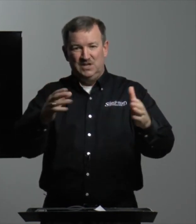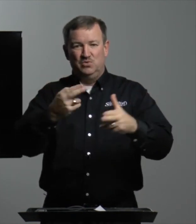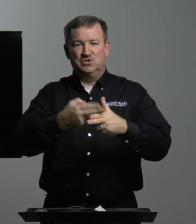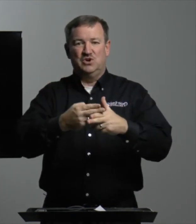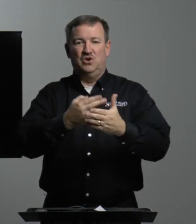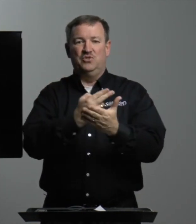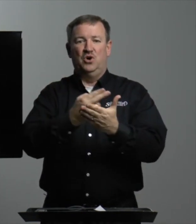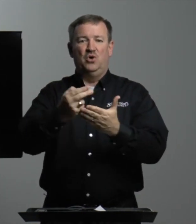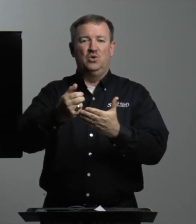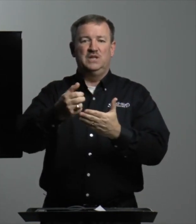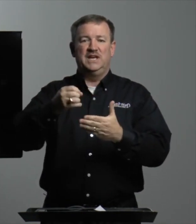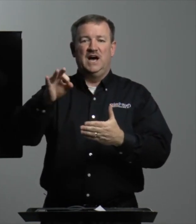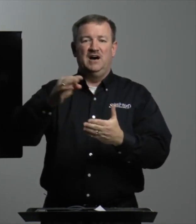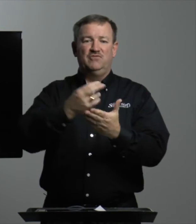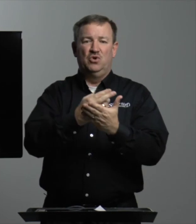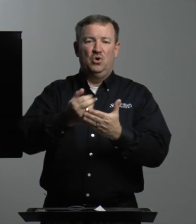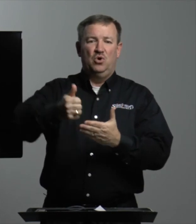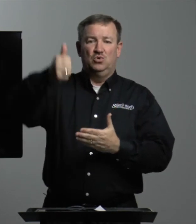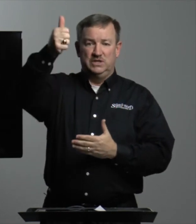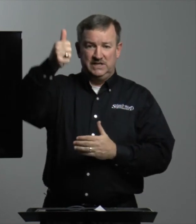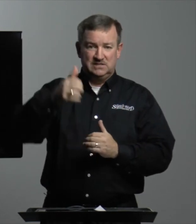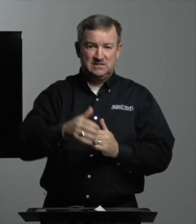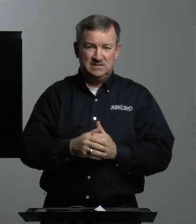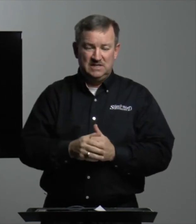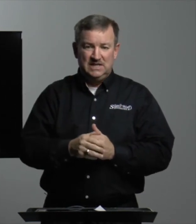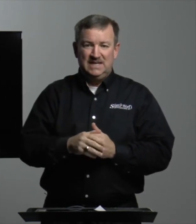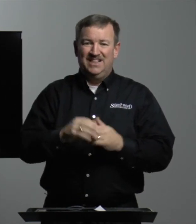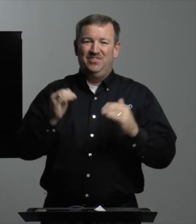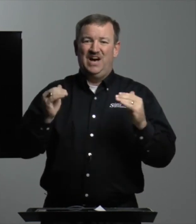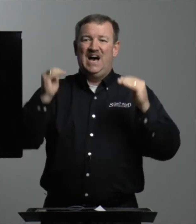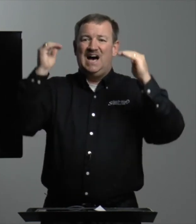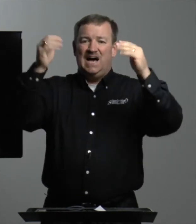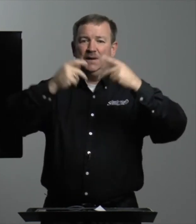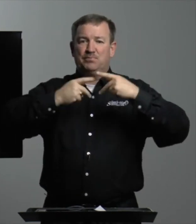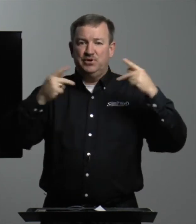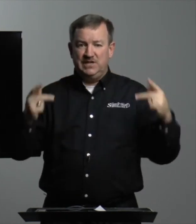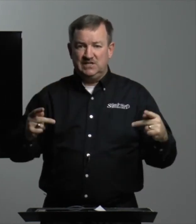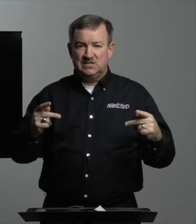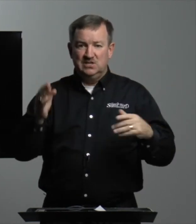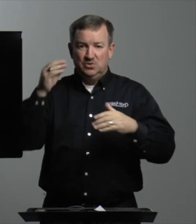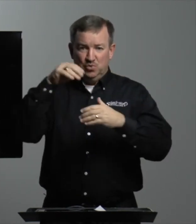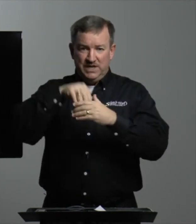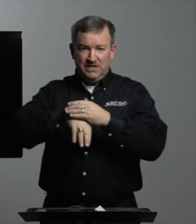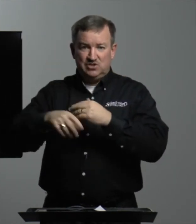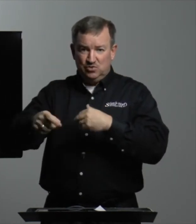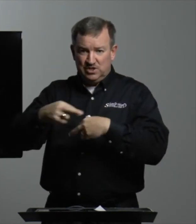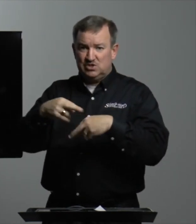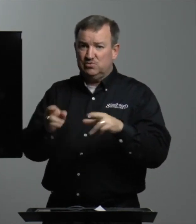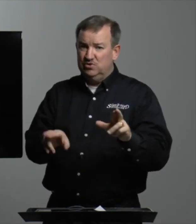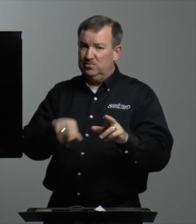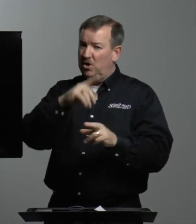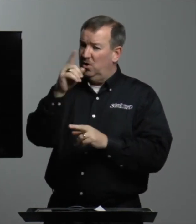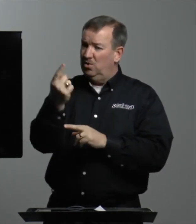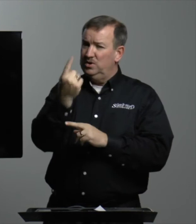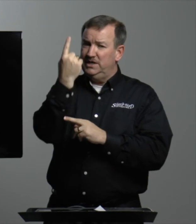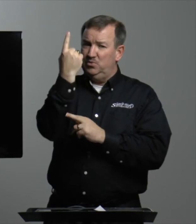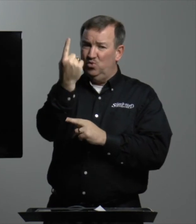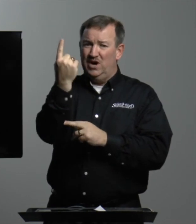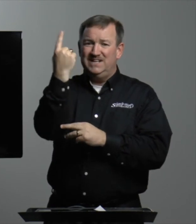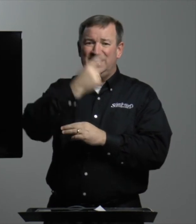was called the Holy of Holies. The high priest went into this room only one